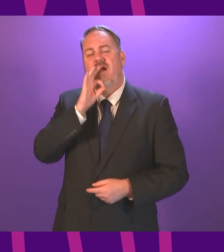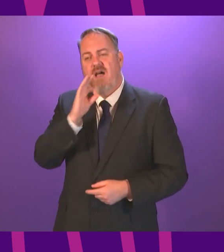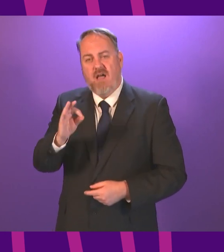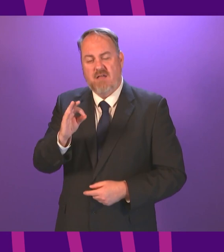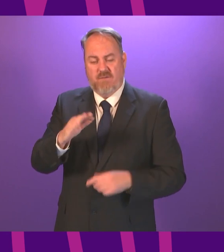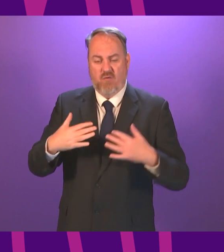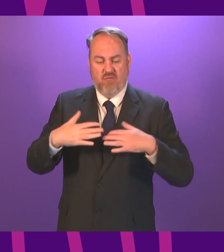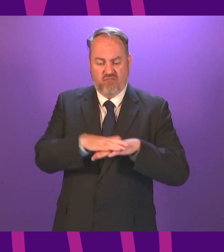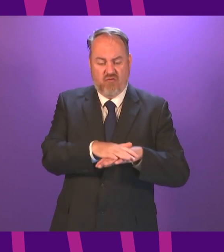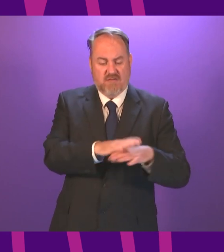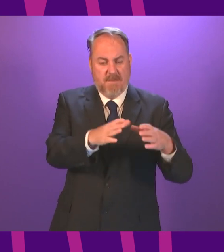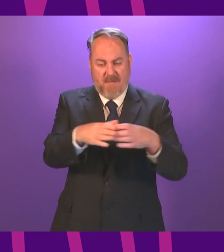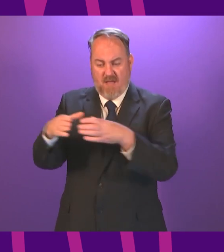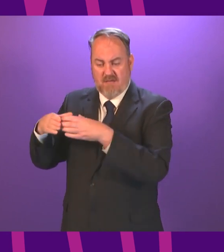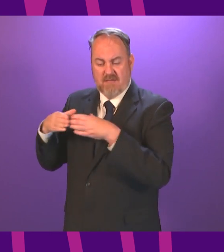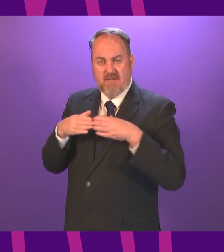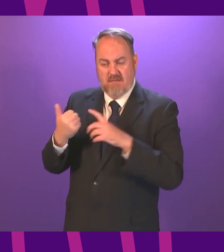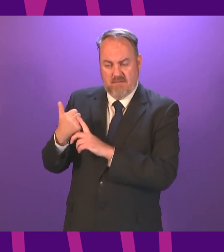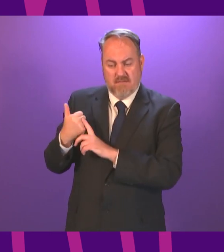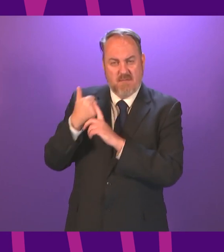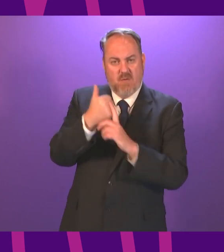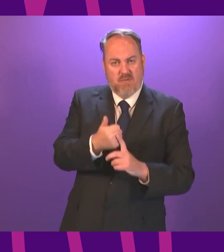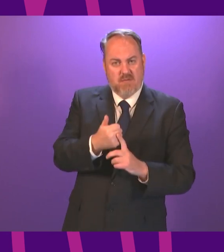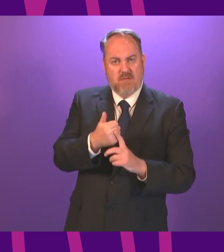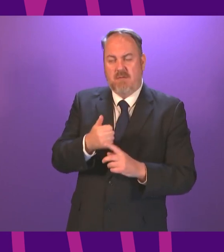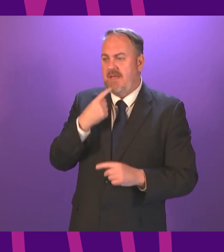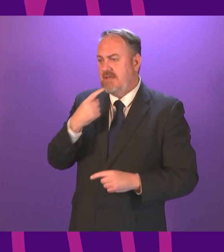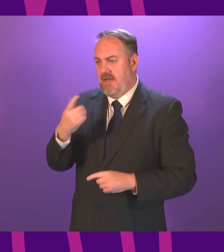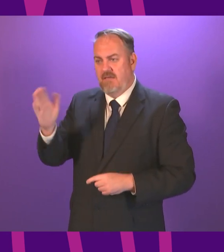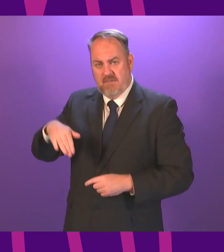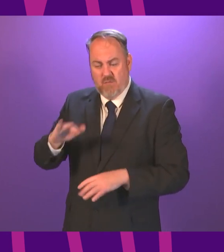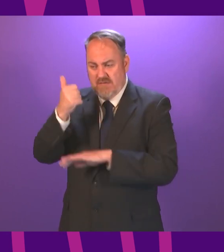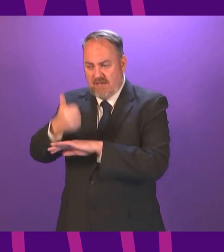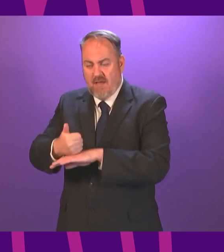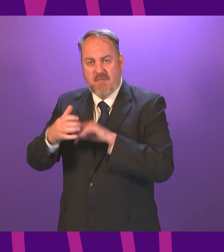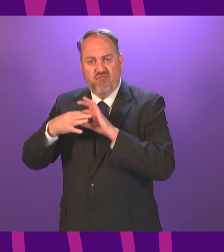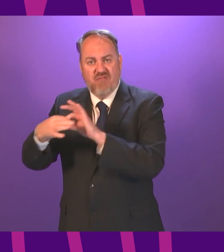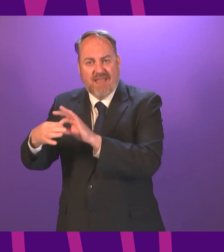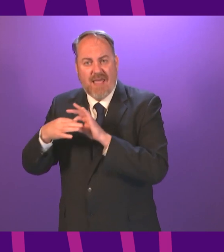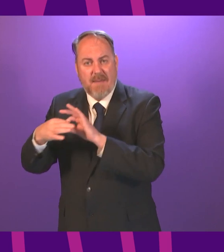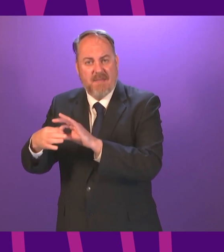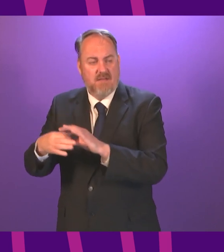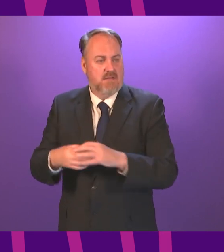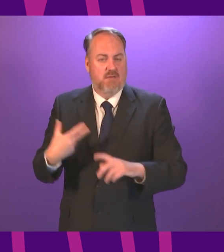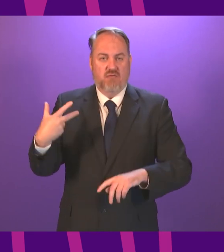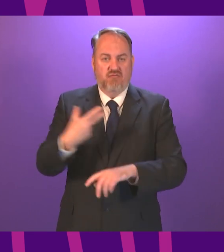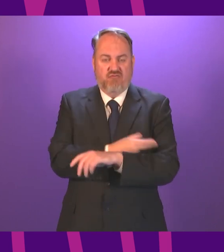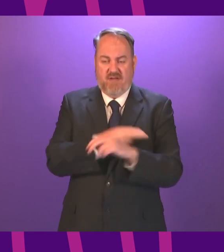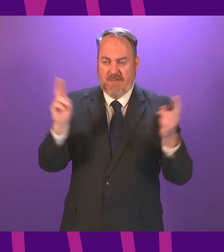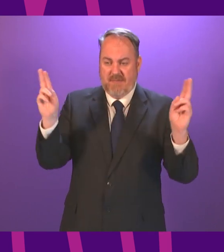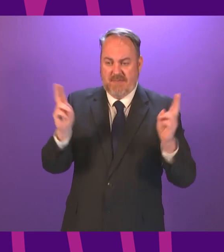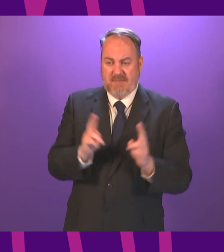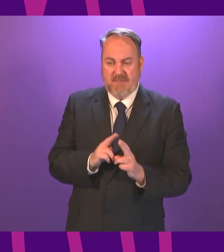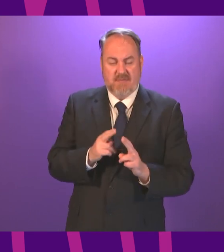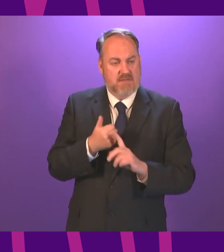support to tackle drug deaths by opening up access to treatment and rehab programmes stemming from my right to recovery